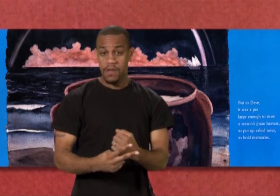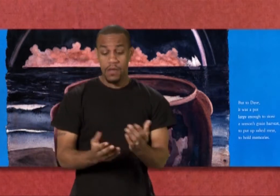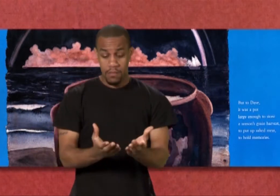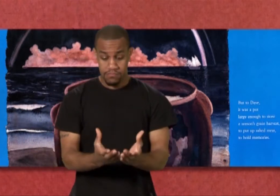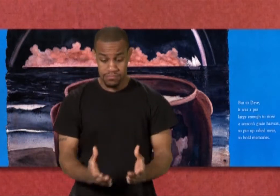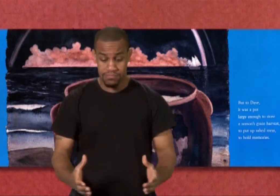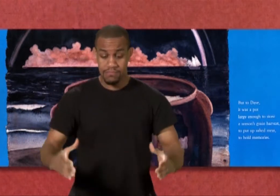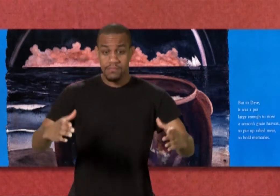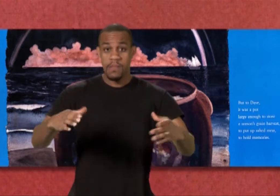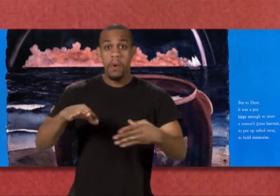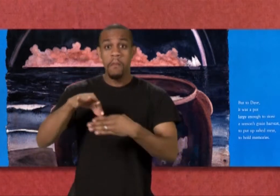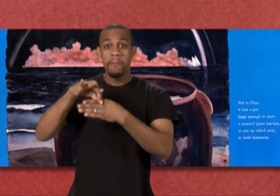to hold memories.